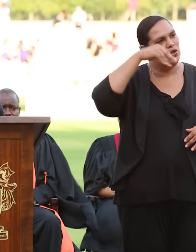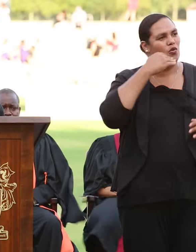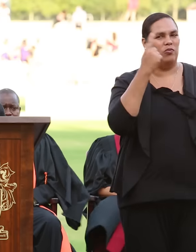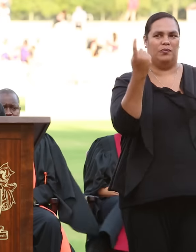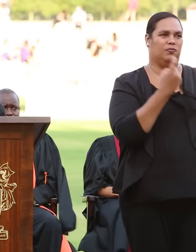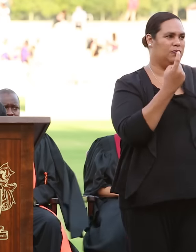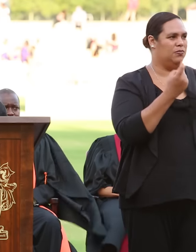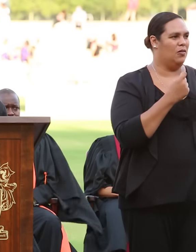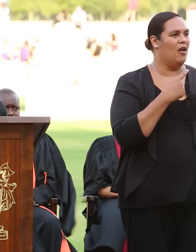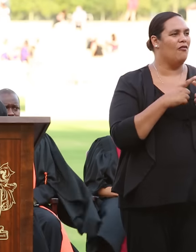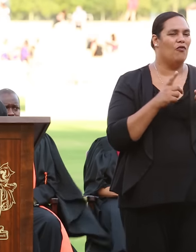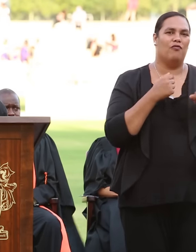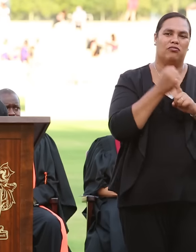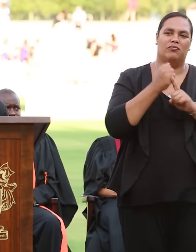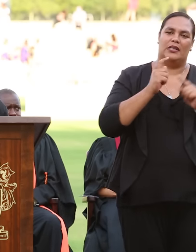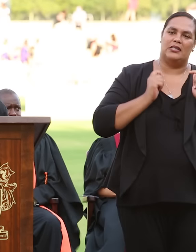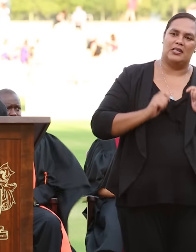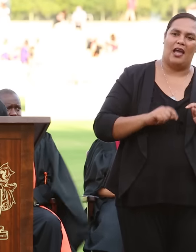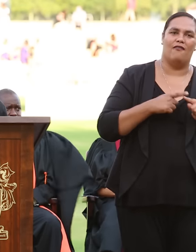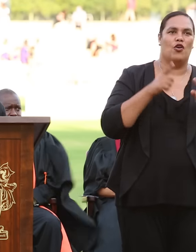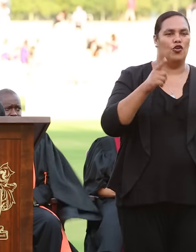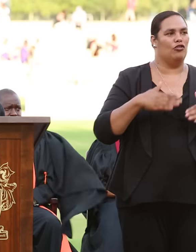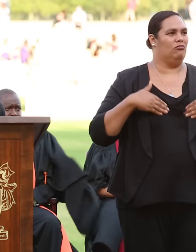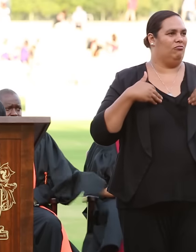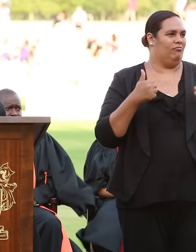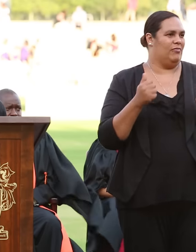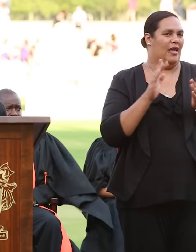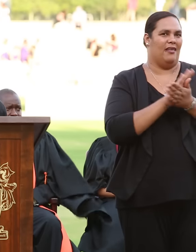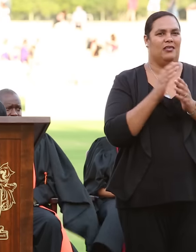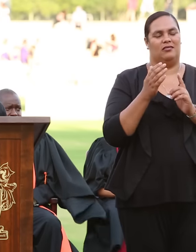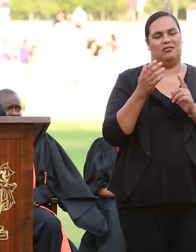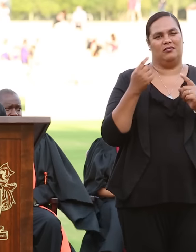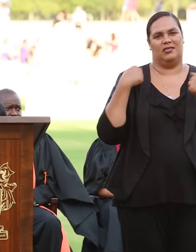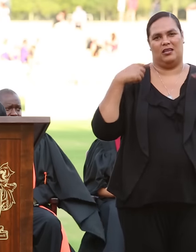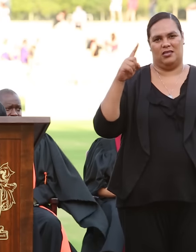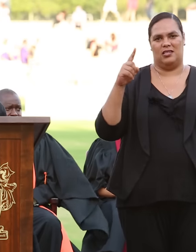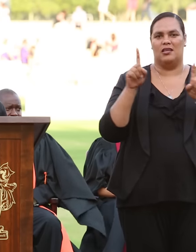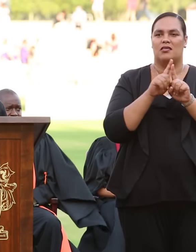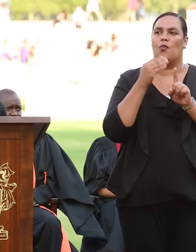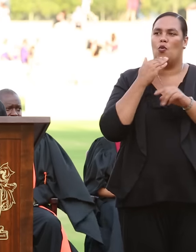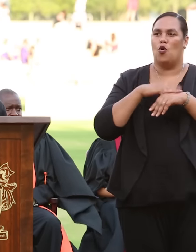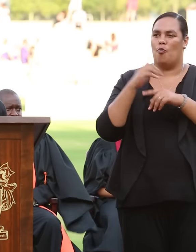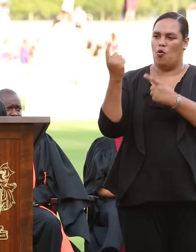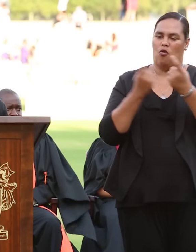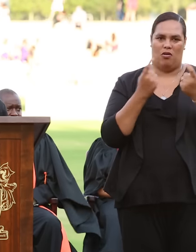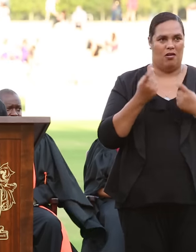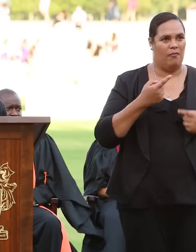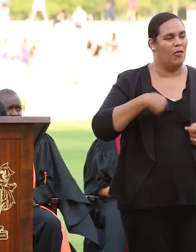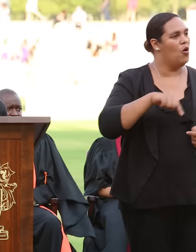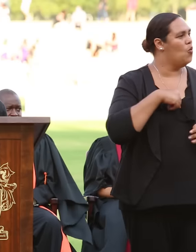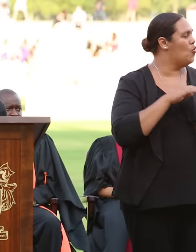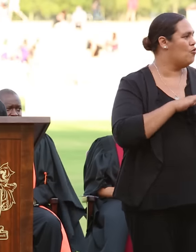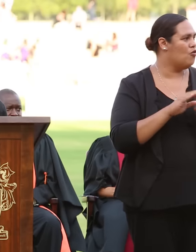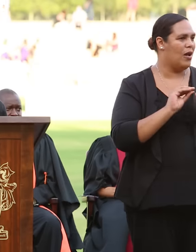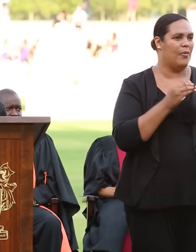and fought tirelessly for your well-being and success and that of those still to come. We will not let our